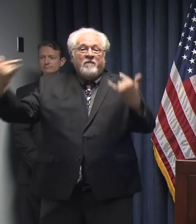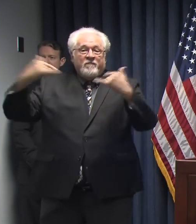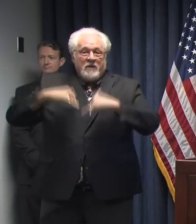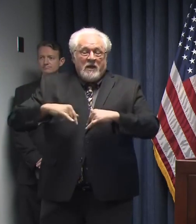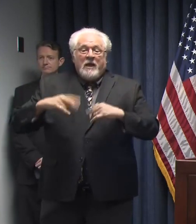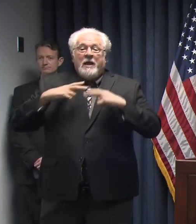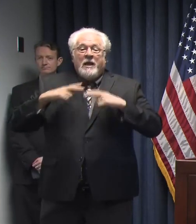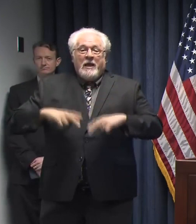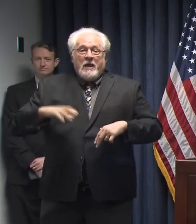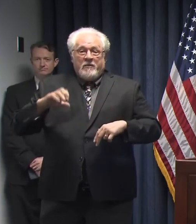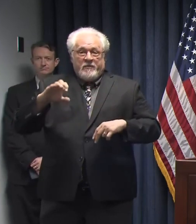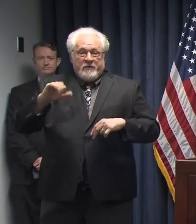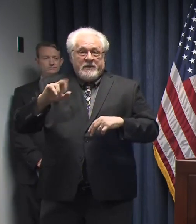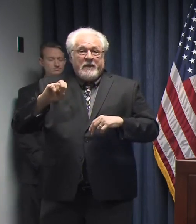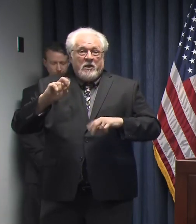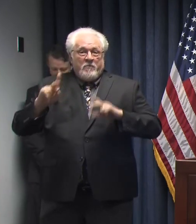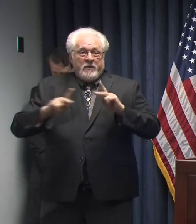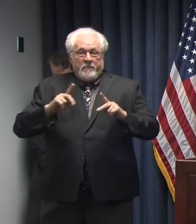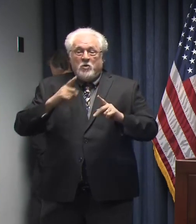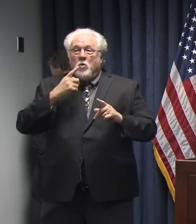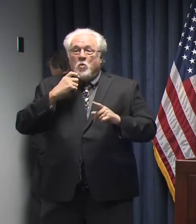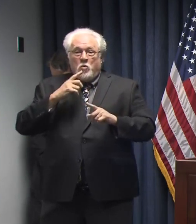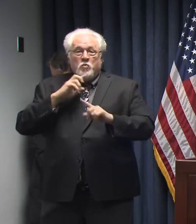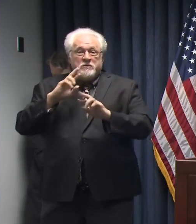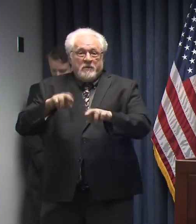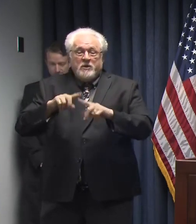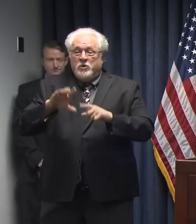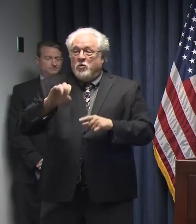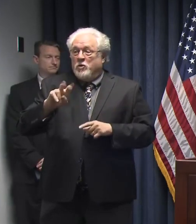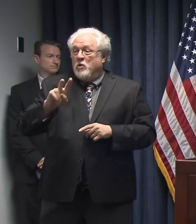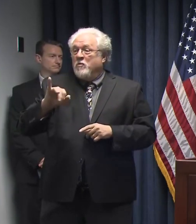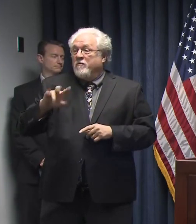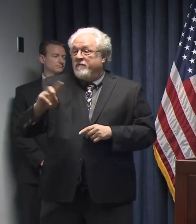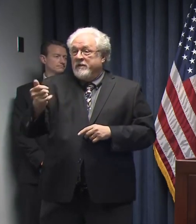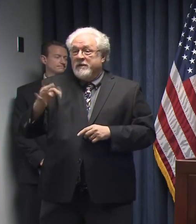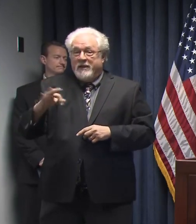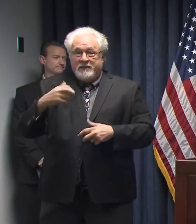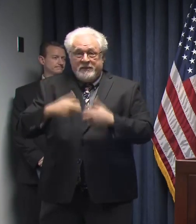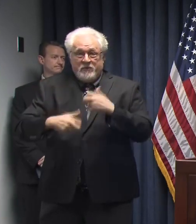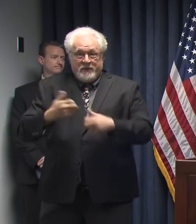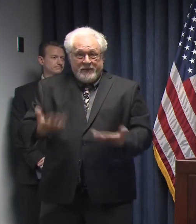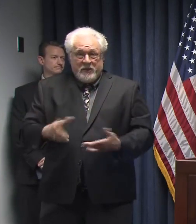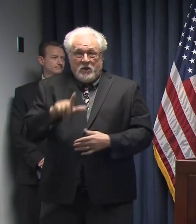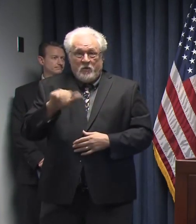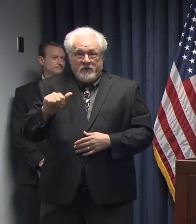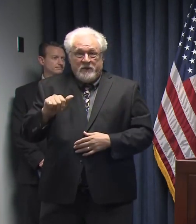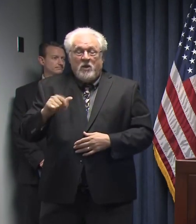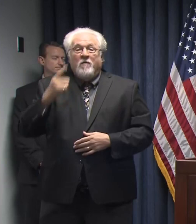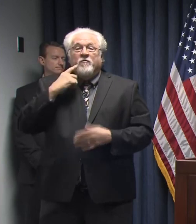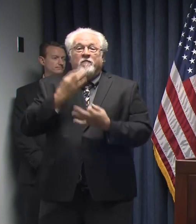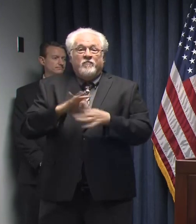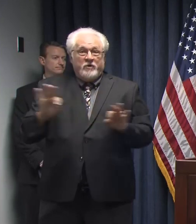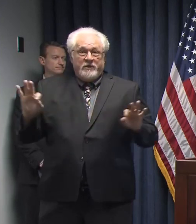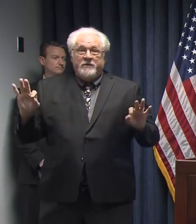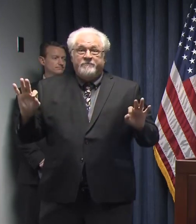professional volunteers responding to the COVID-19 crisis here in Louisiana for free.